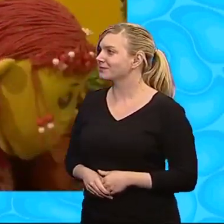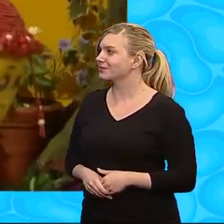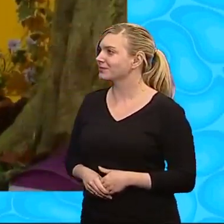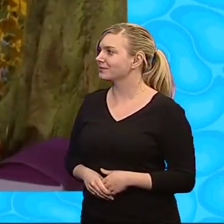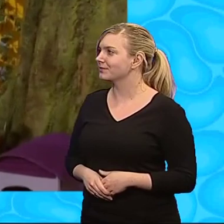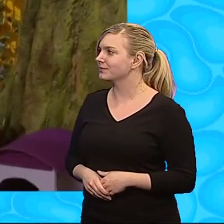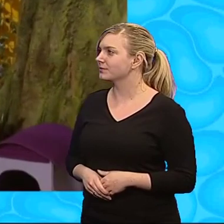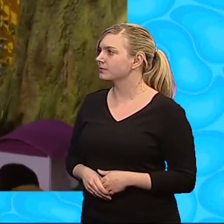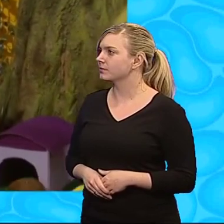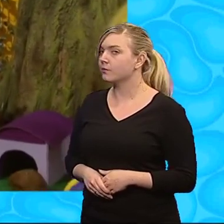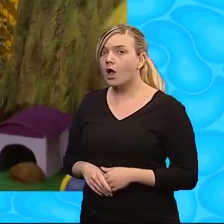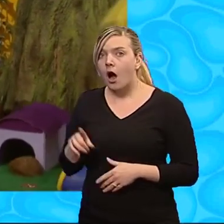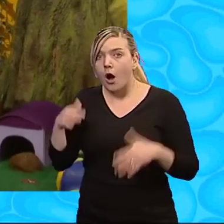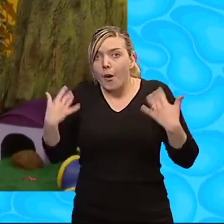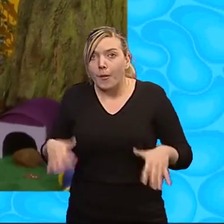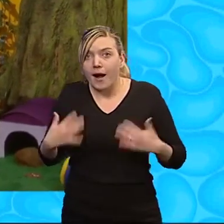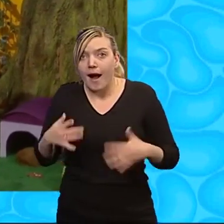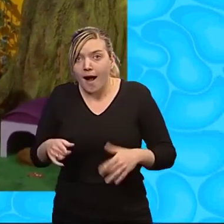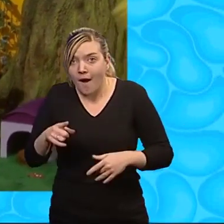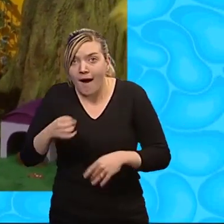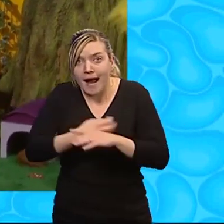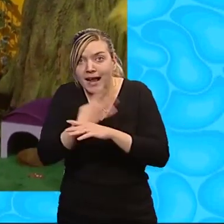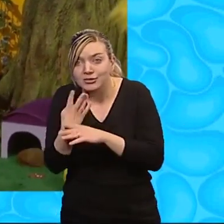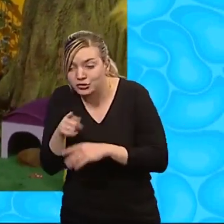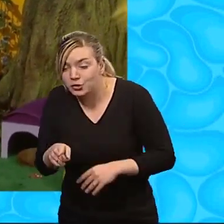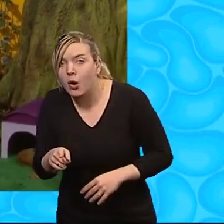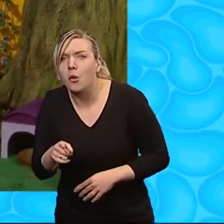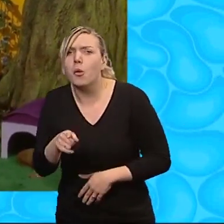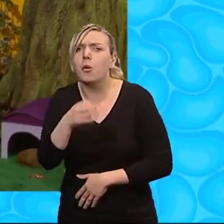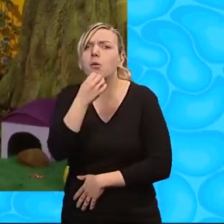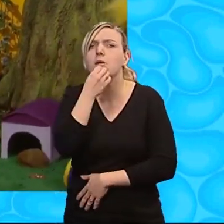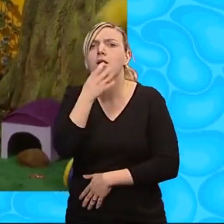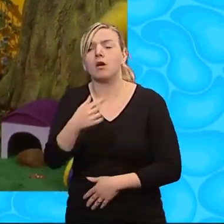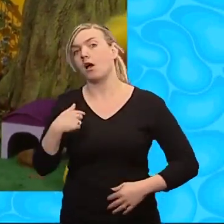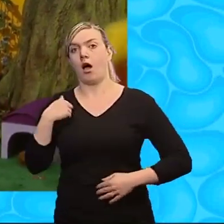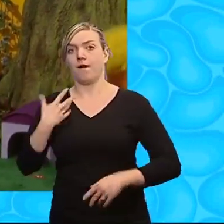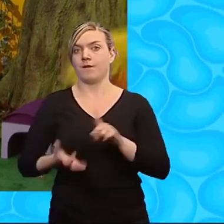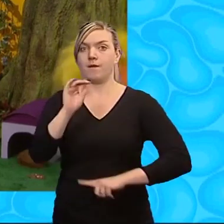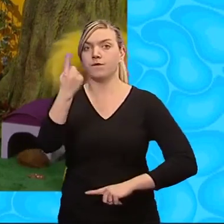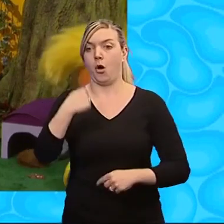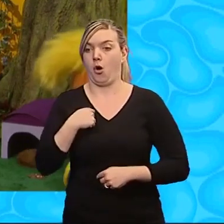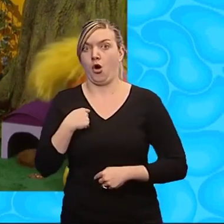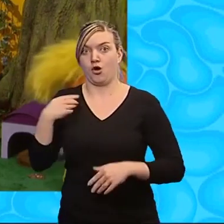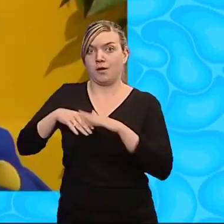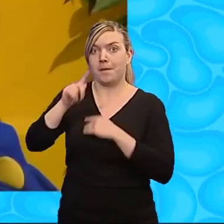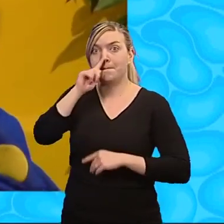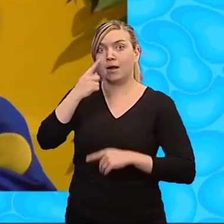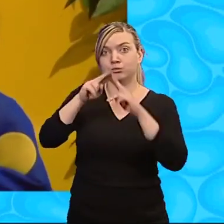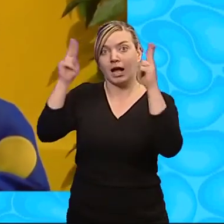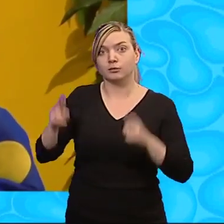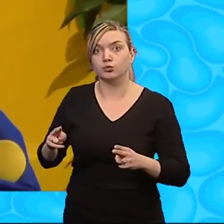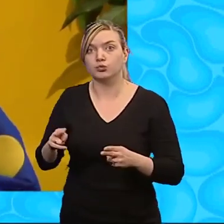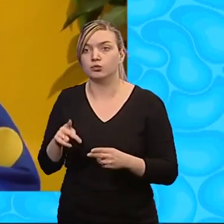Oh, it's a hedgehog. Oh, isn't she lovely? Yeah, I found her fizz. She got into my mouse house. Yeah,